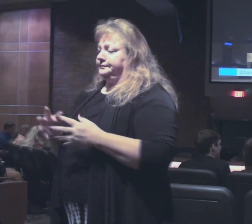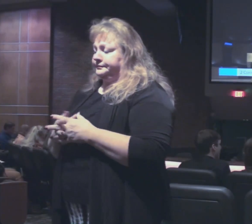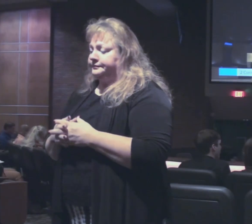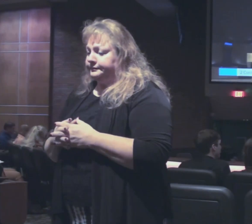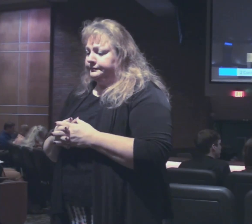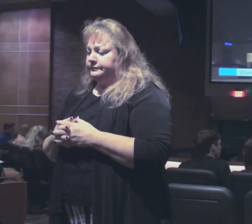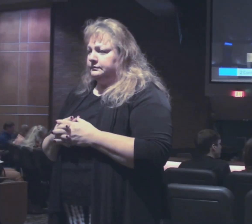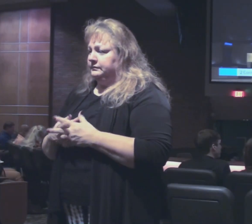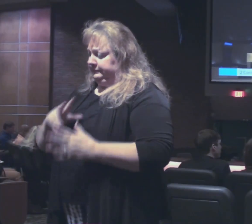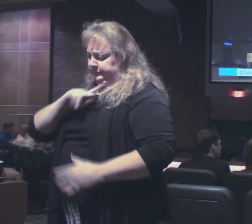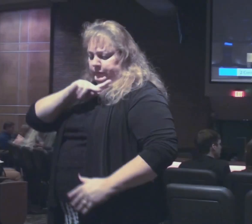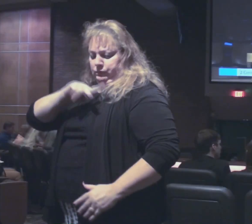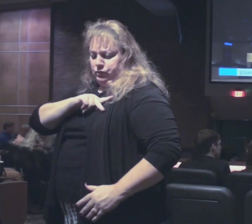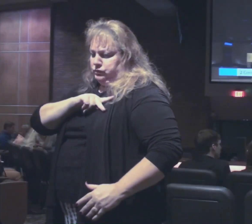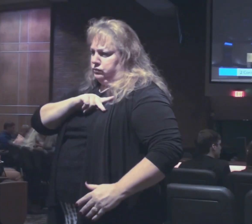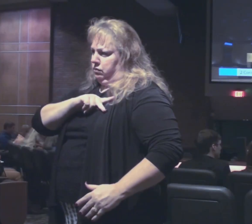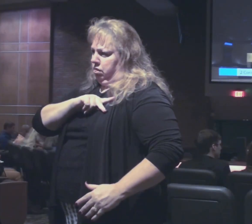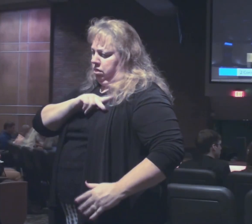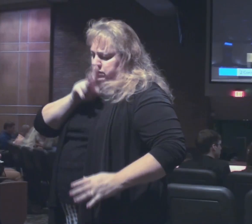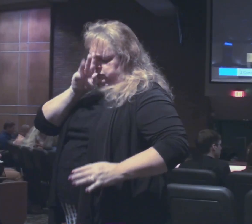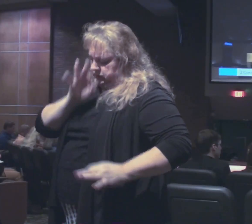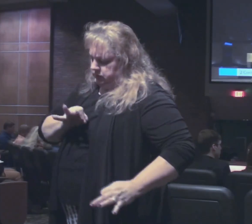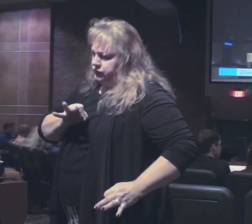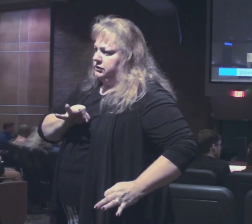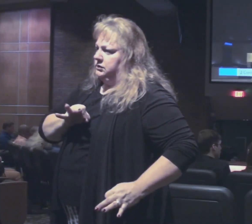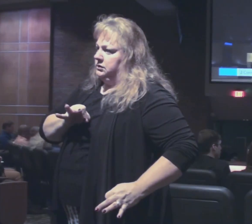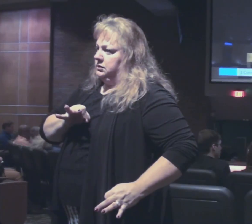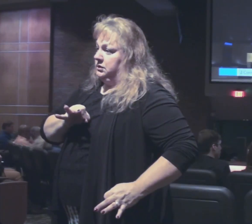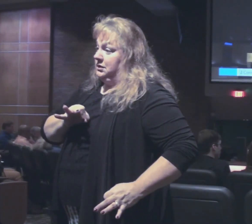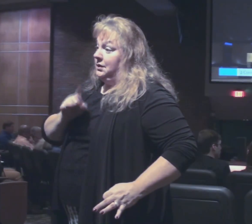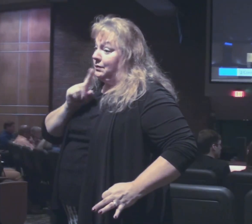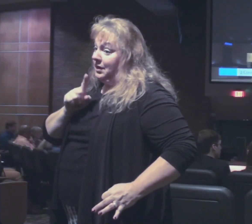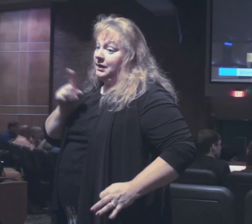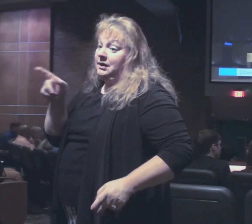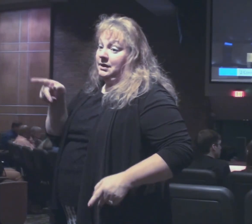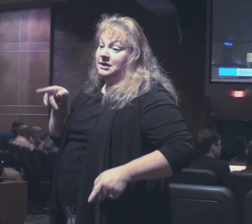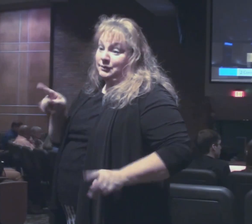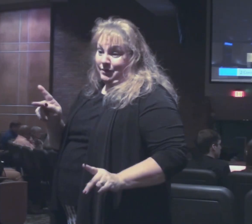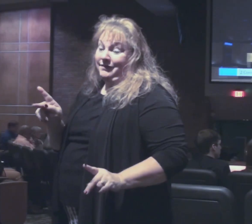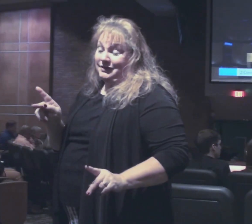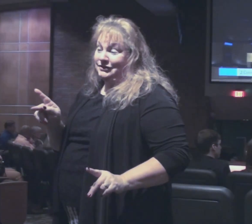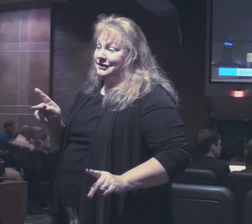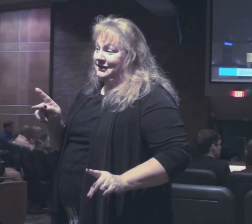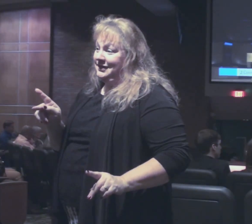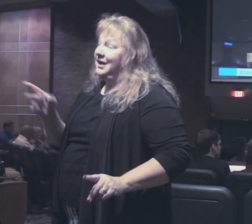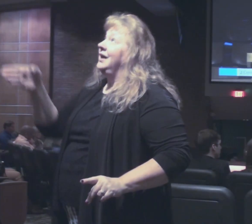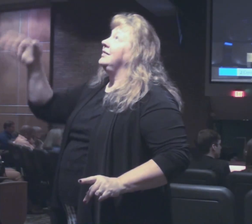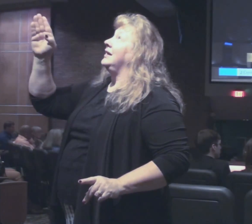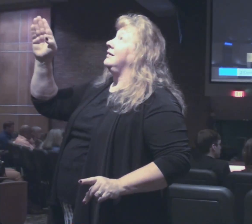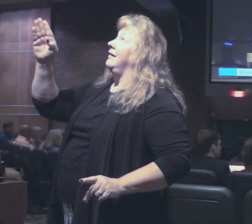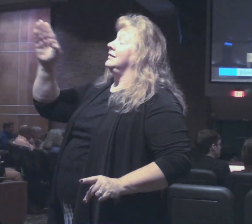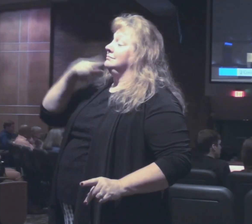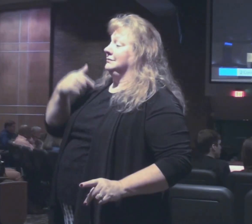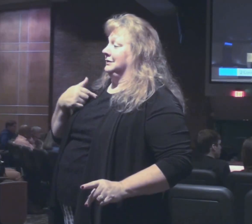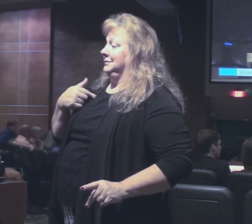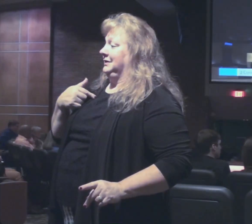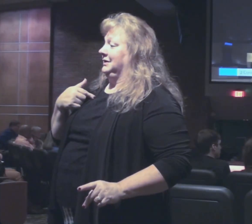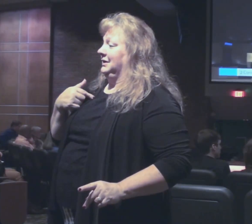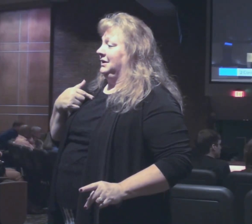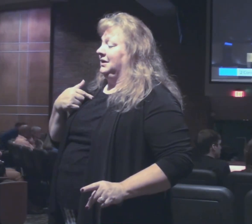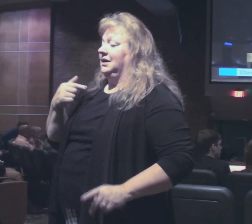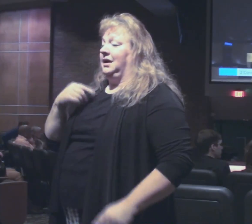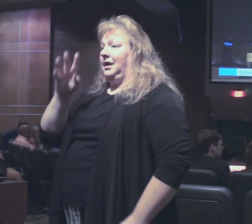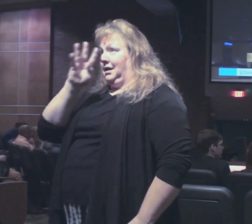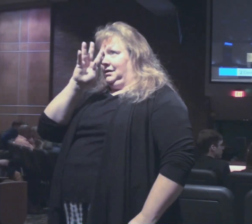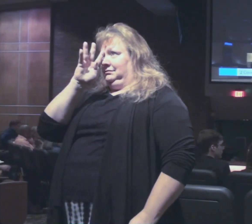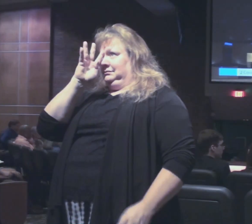It's a personal action, privilege as God puts it here. We make up